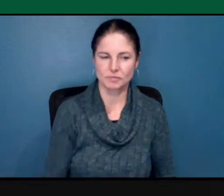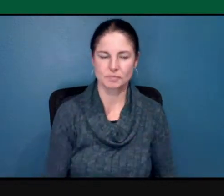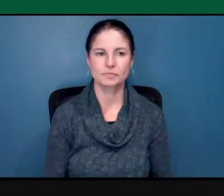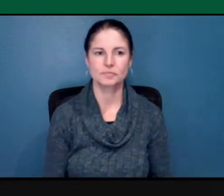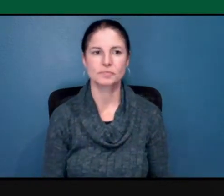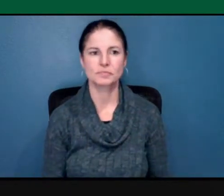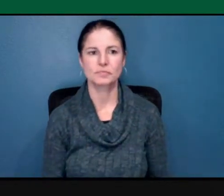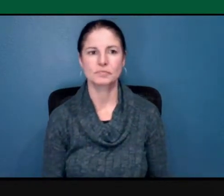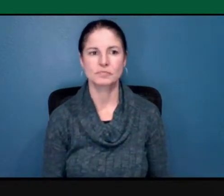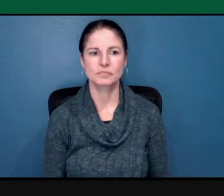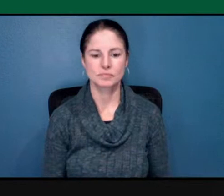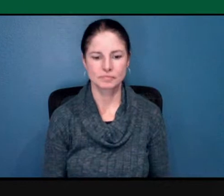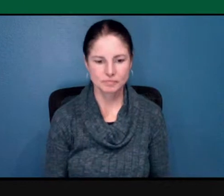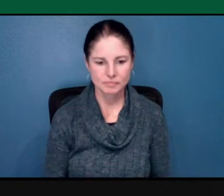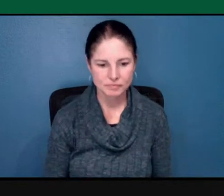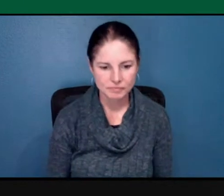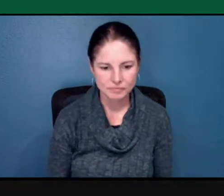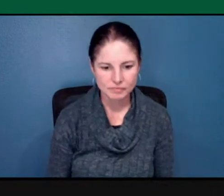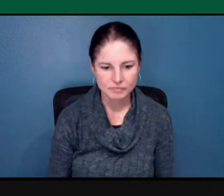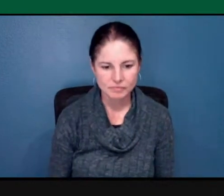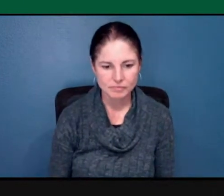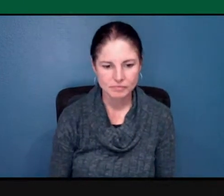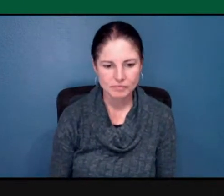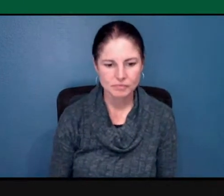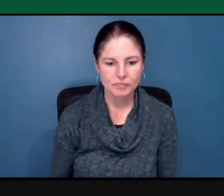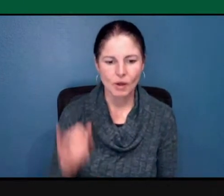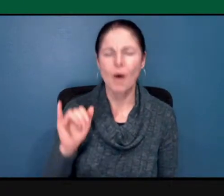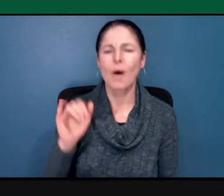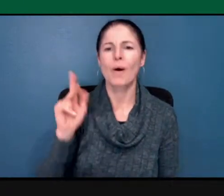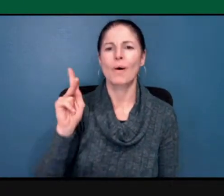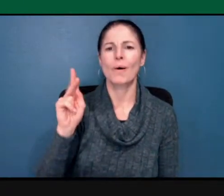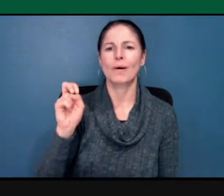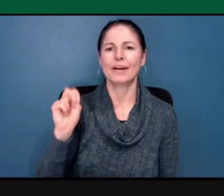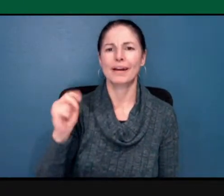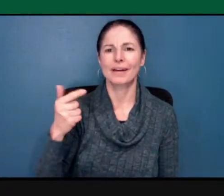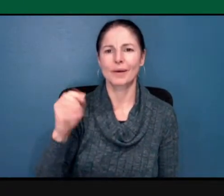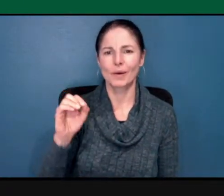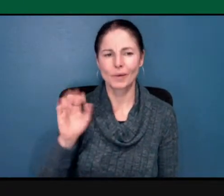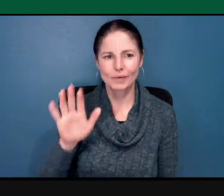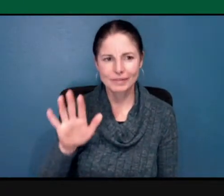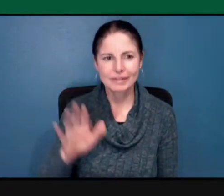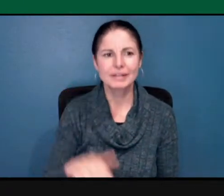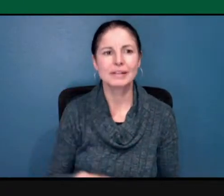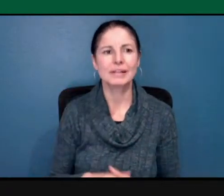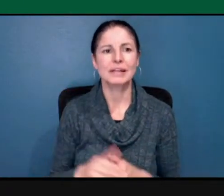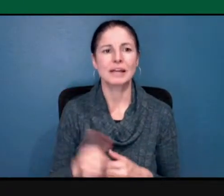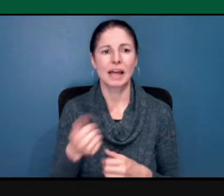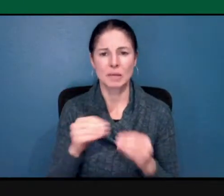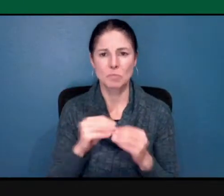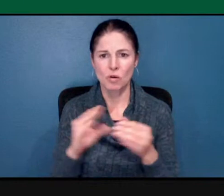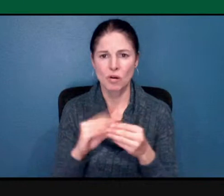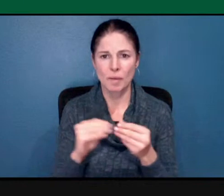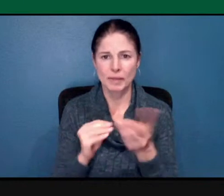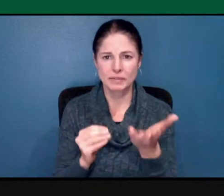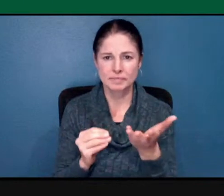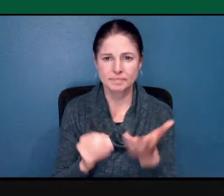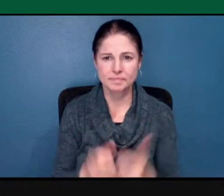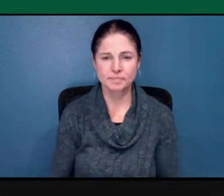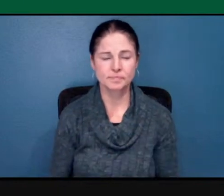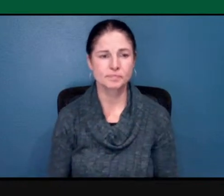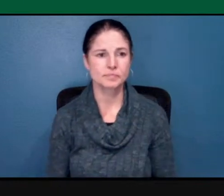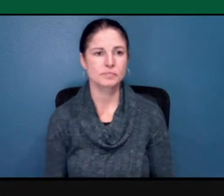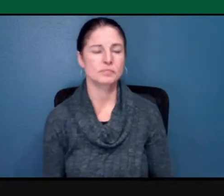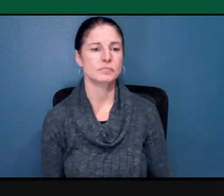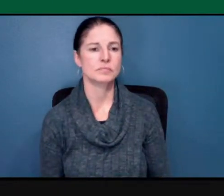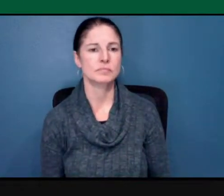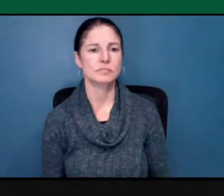oh, Kengo, sorry. That's what I was going to ask for any follow, any more comments. Yeah. And I really like how Rita kind of